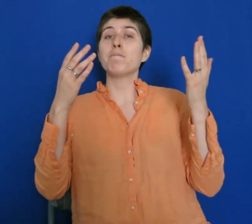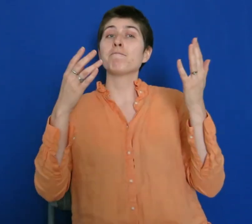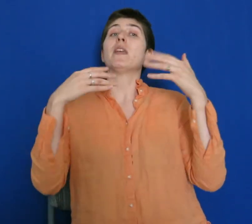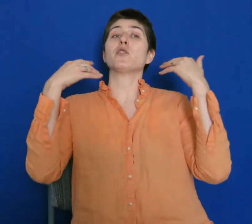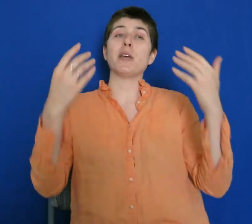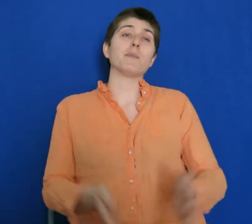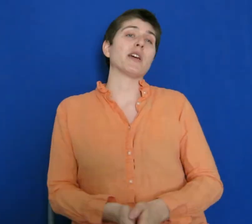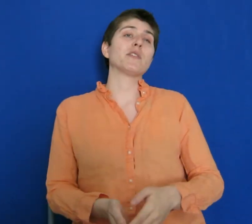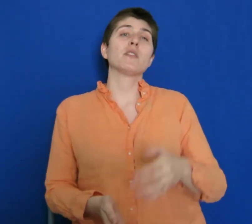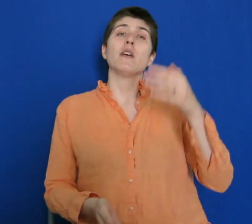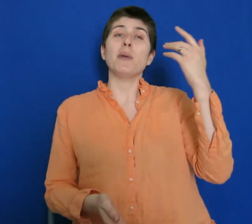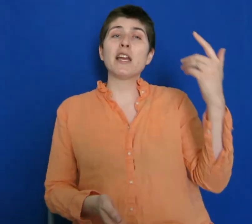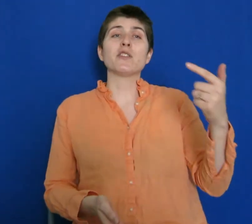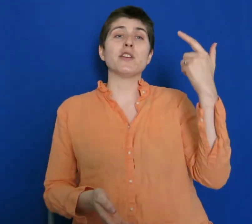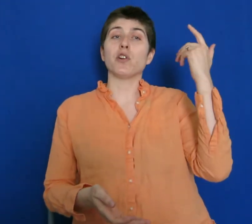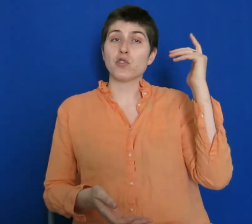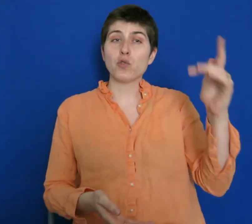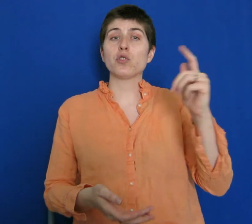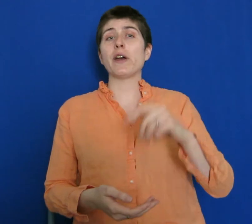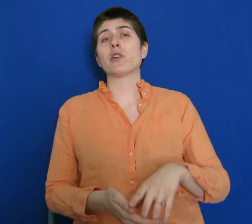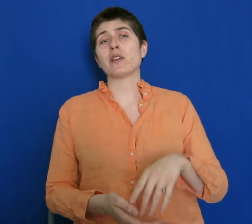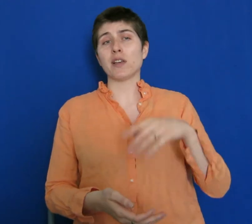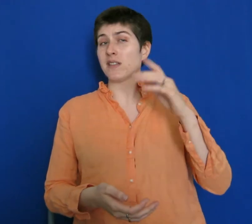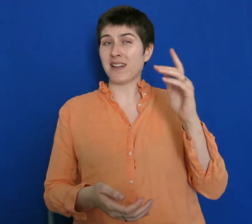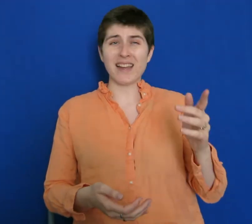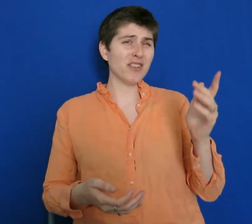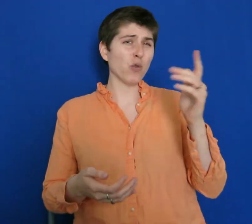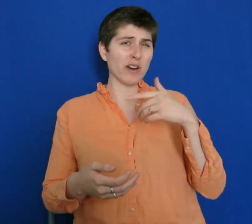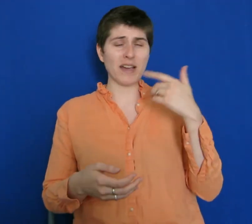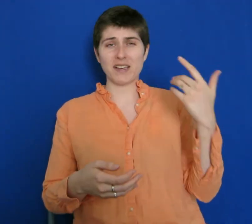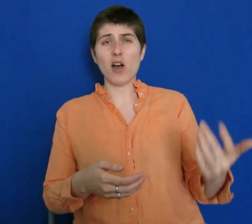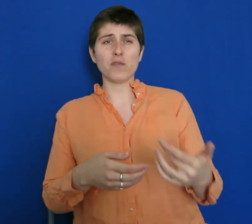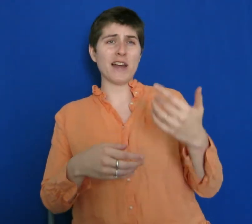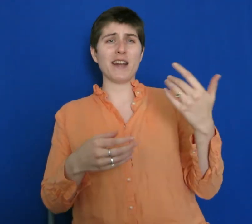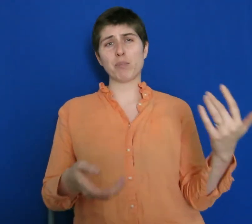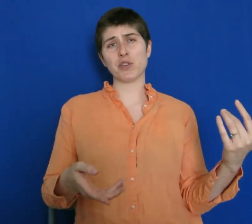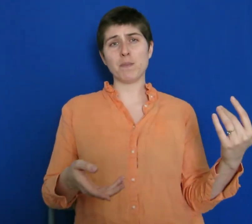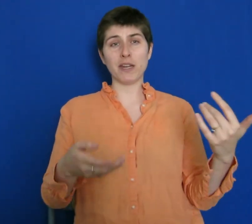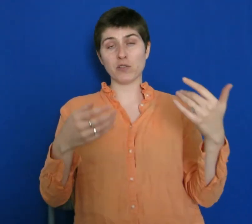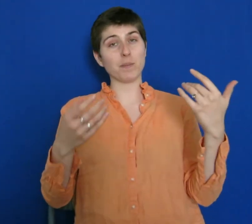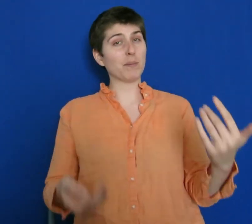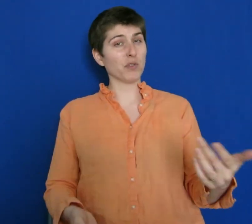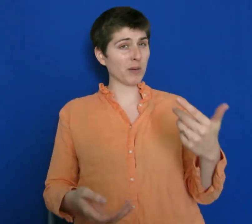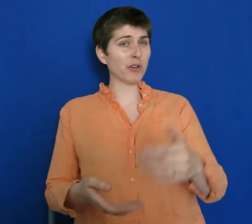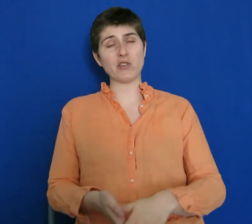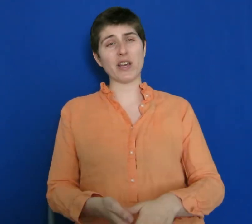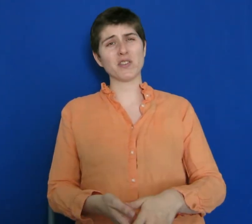there's Meetup sites. Meeting sites are social networking sites dedicated to organizing offline and in-person meetings for people with similar interests.